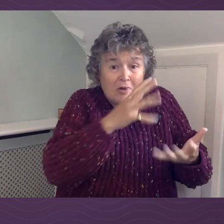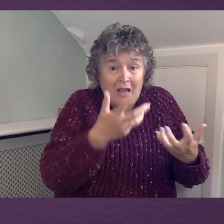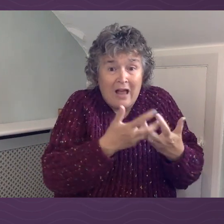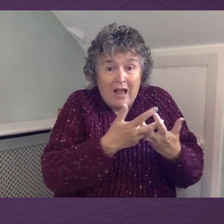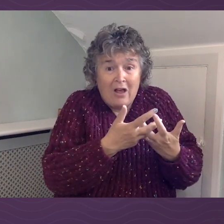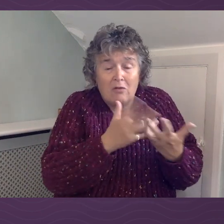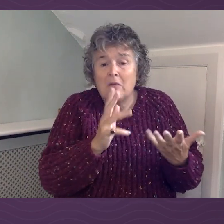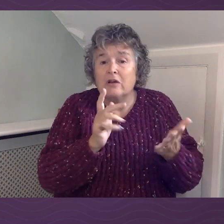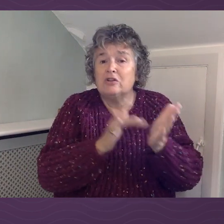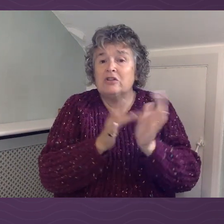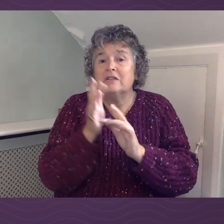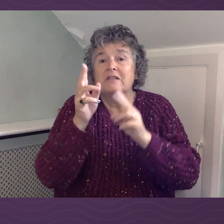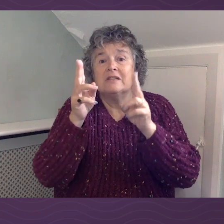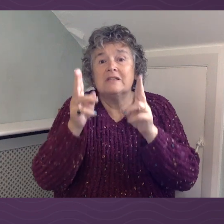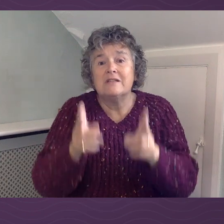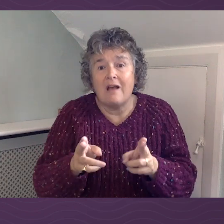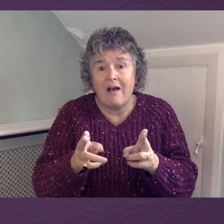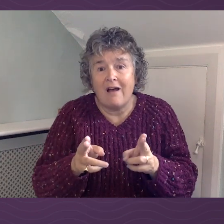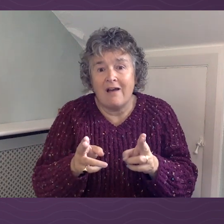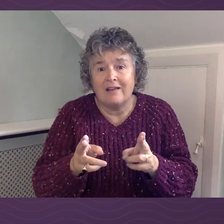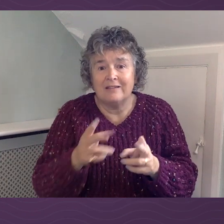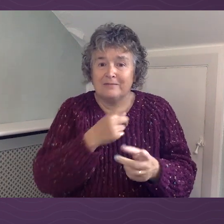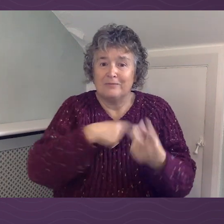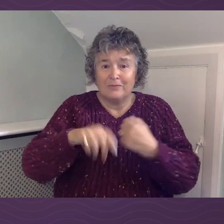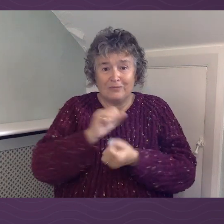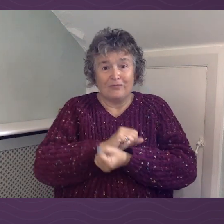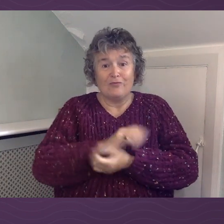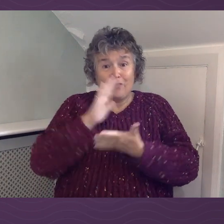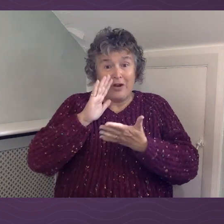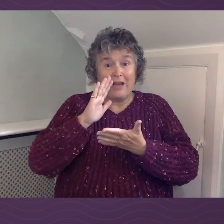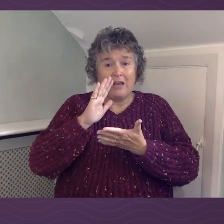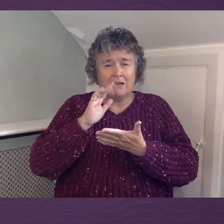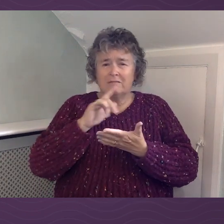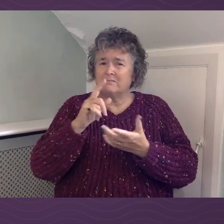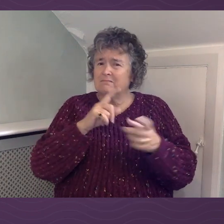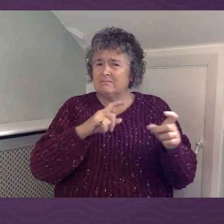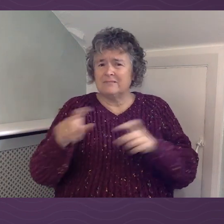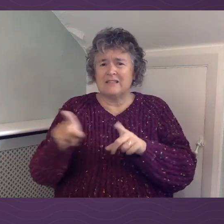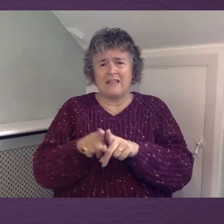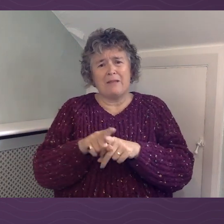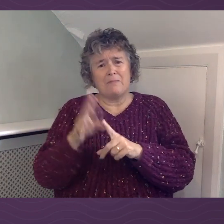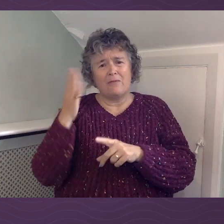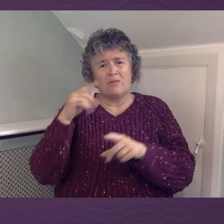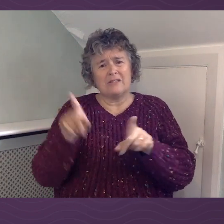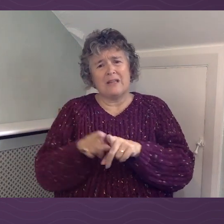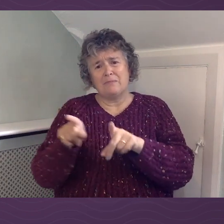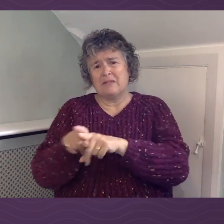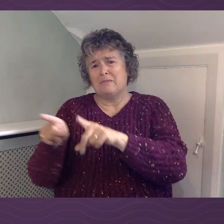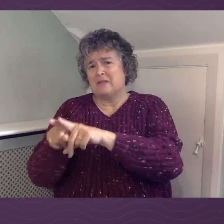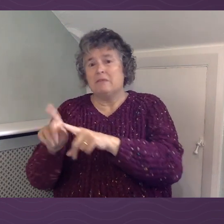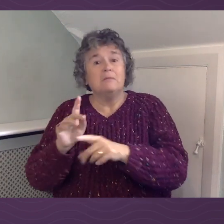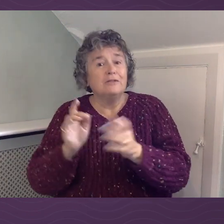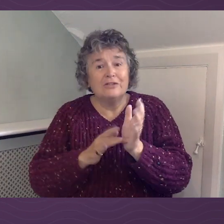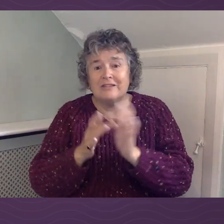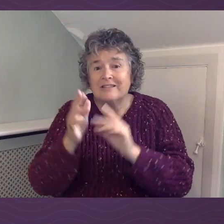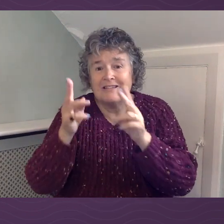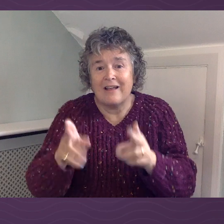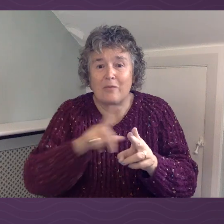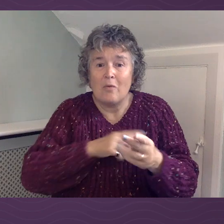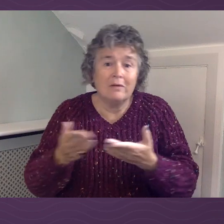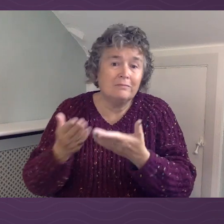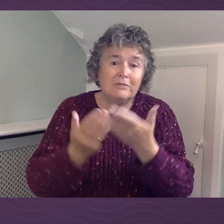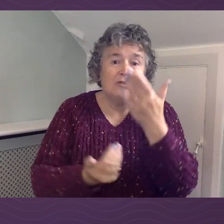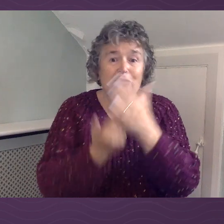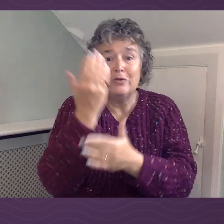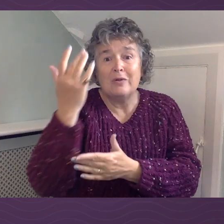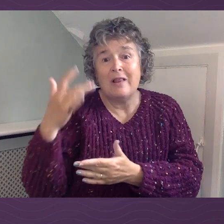Jesus died, he set us free, and we carry on as we were before. But Jesus died so you could have newness of life,